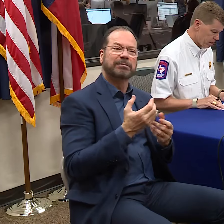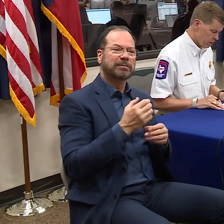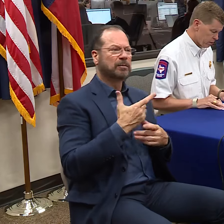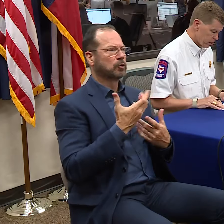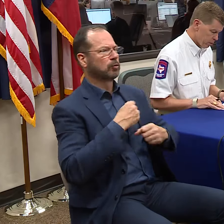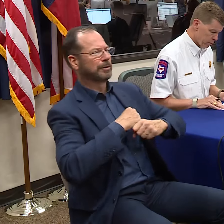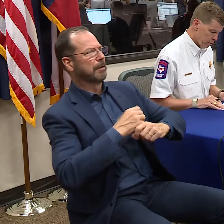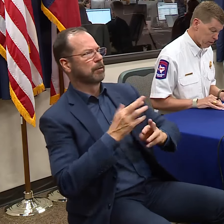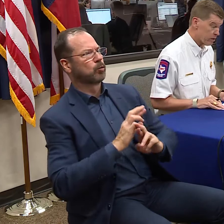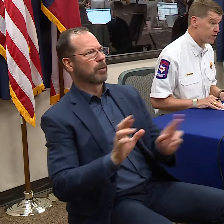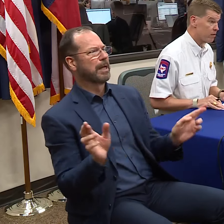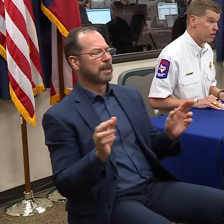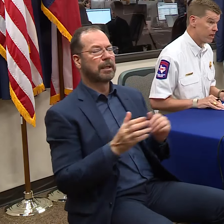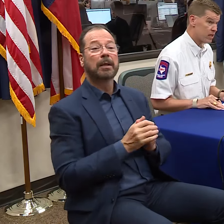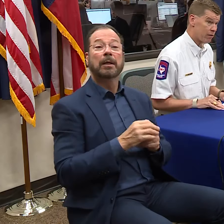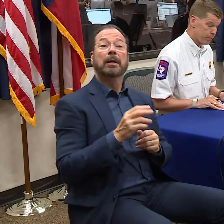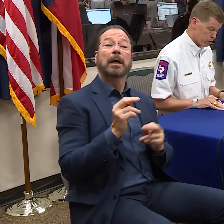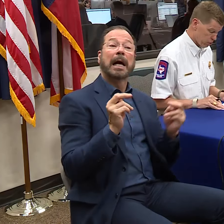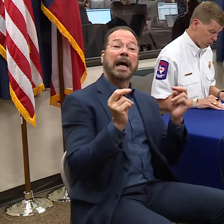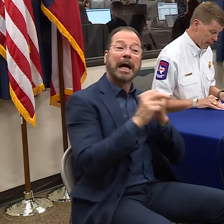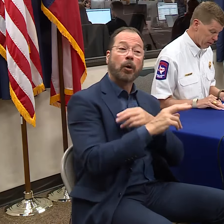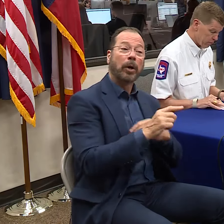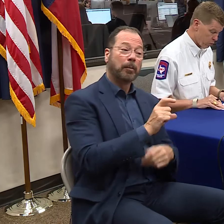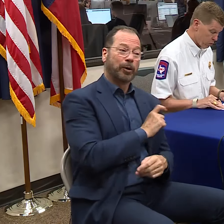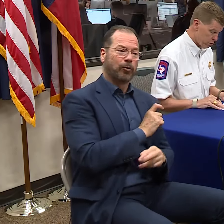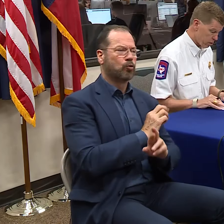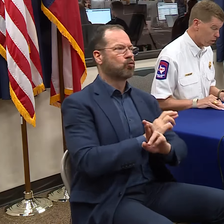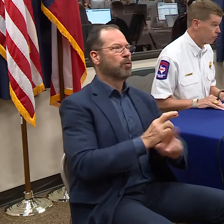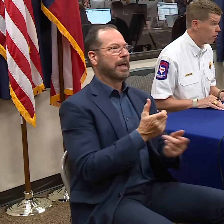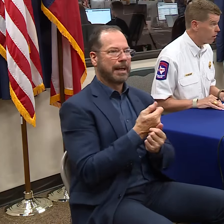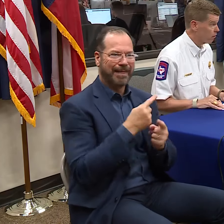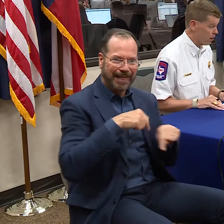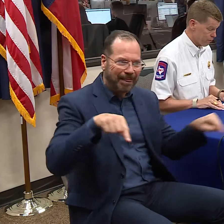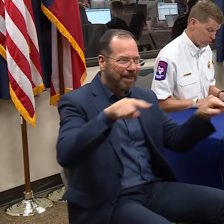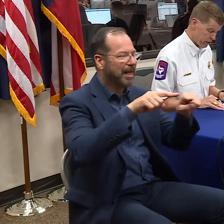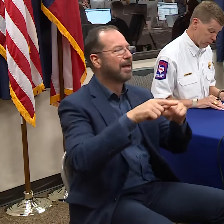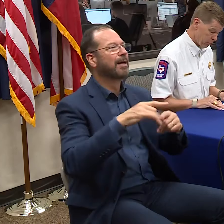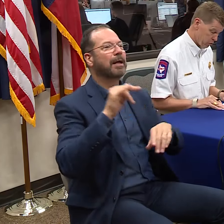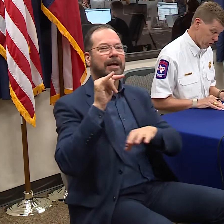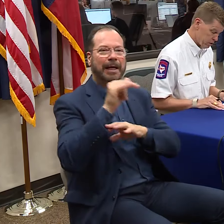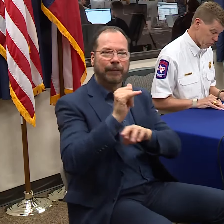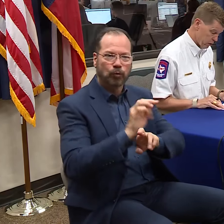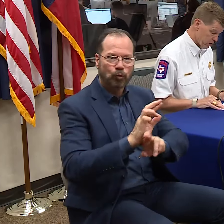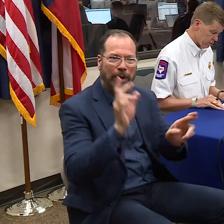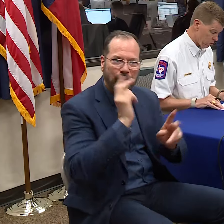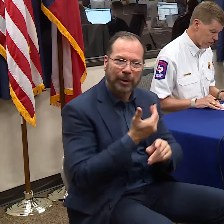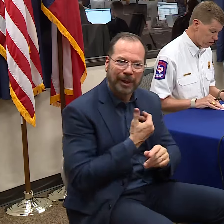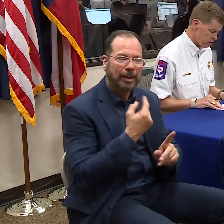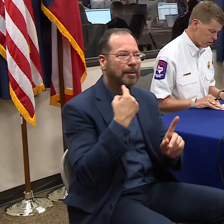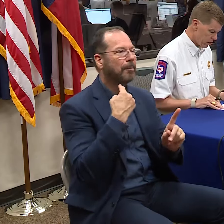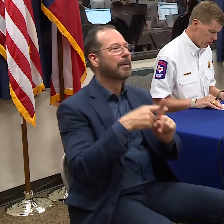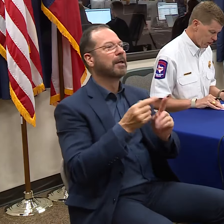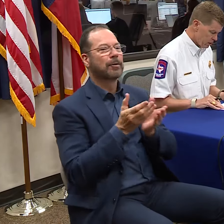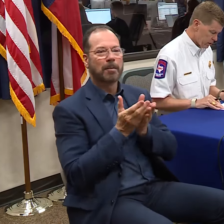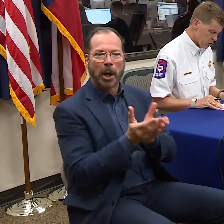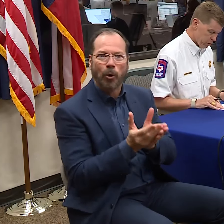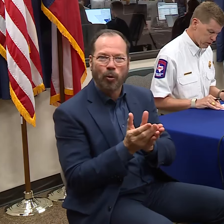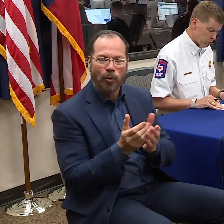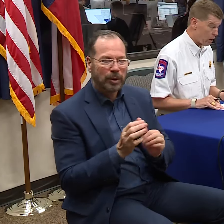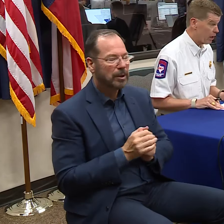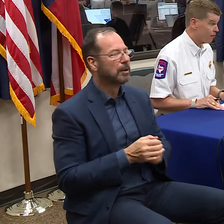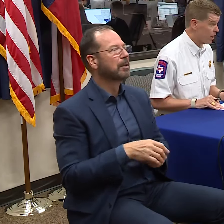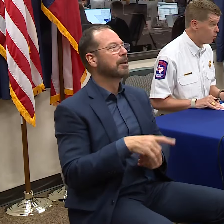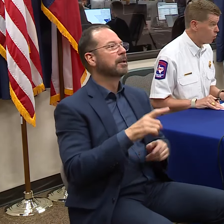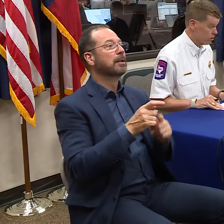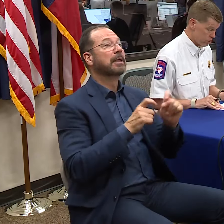are up. The Department of Public Safety has Highway Patrol out in force. All of their aircraft are available for us, as well as their marine unit. Texas